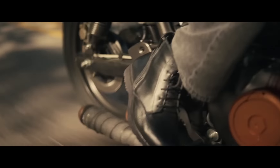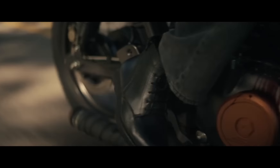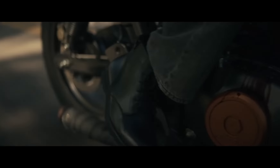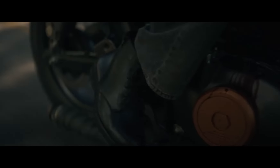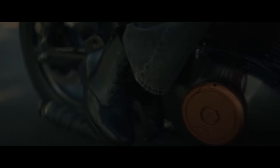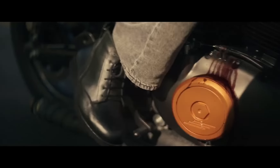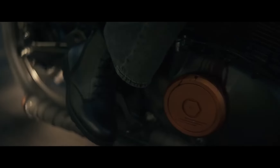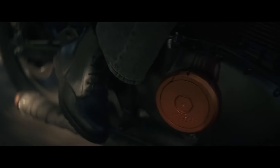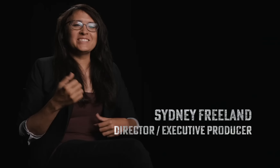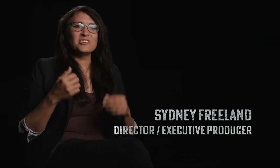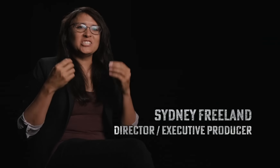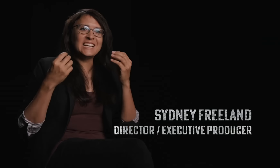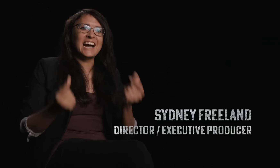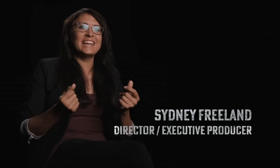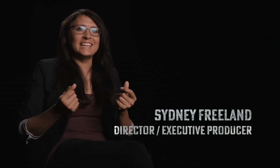Alakwa, man, like, you could tell she just got it.